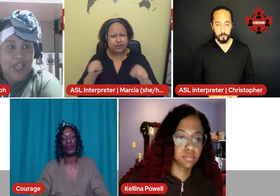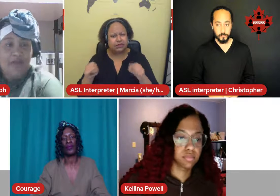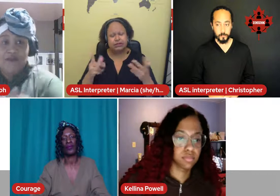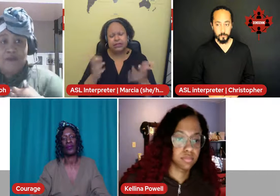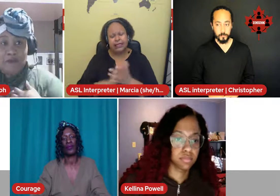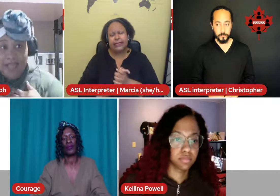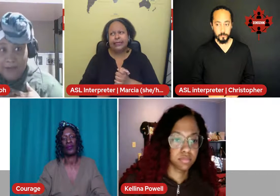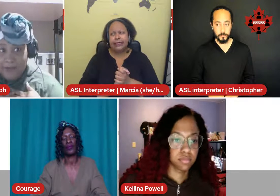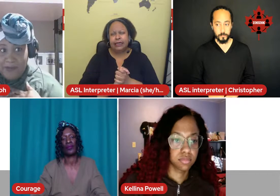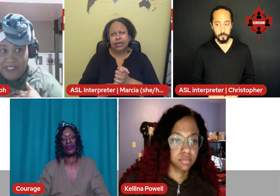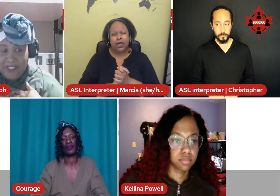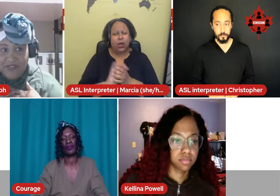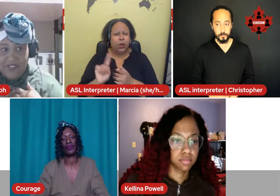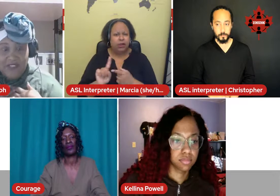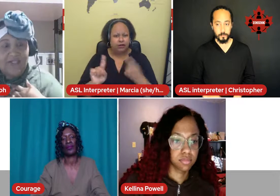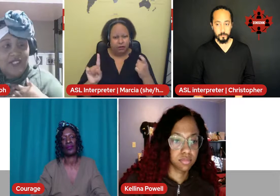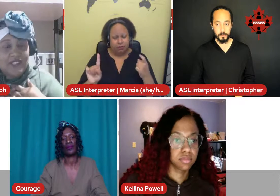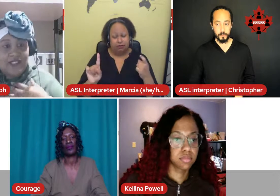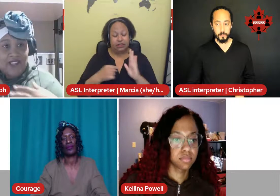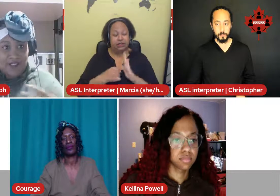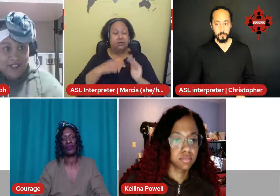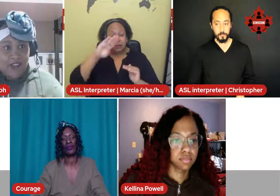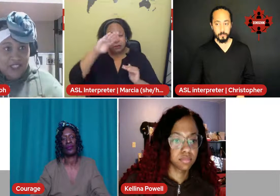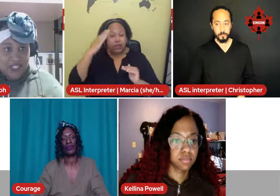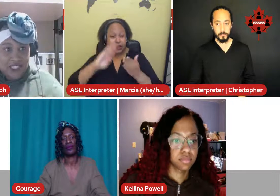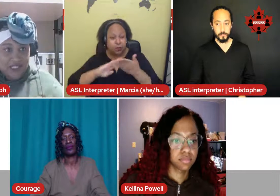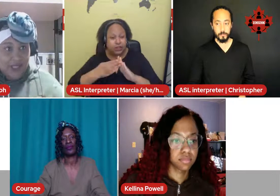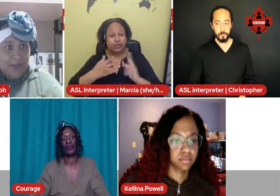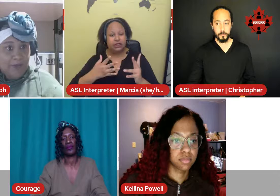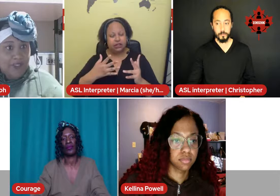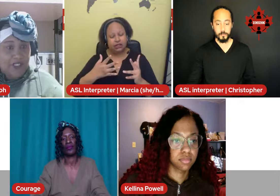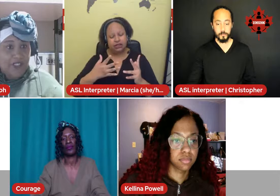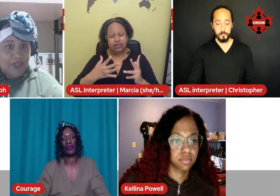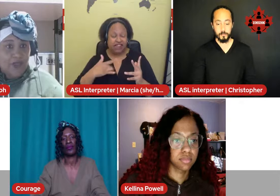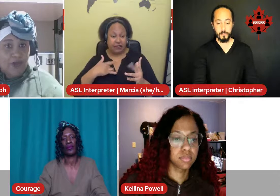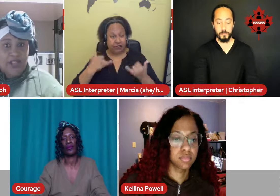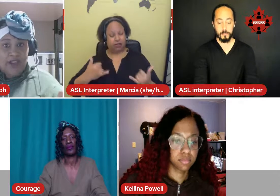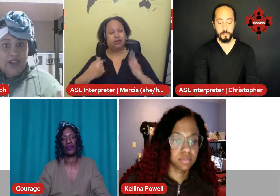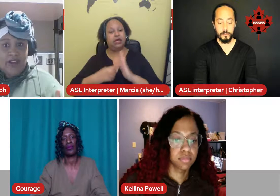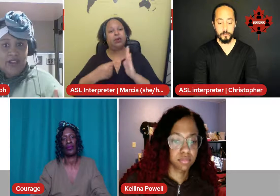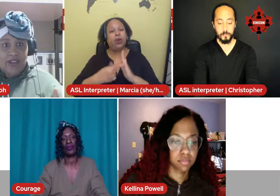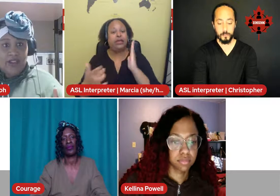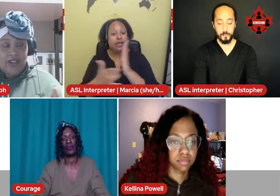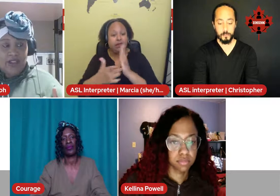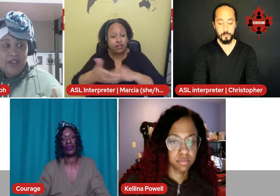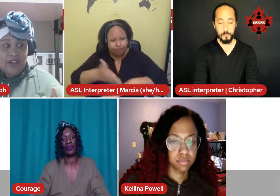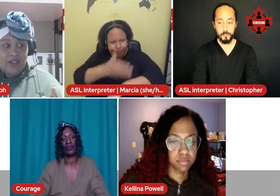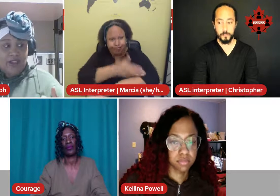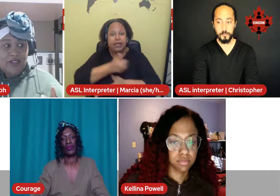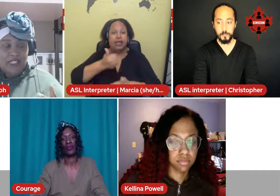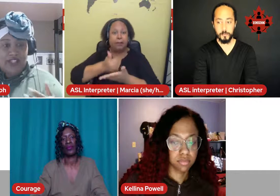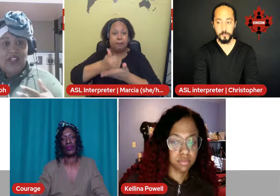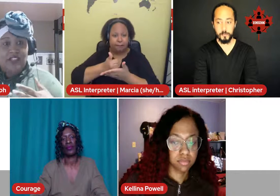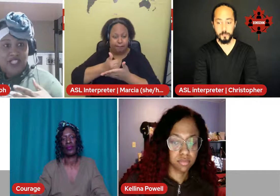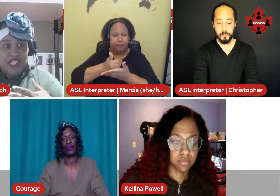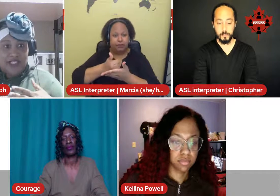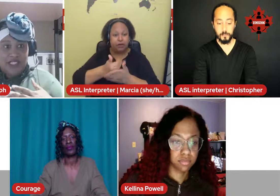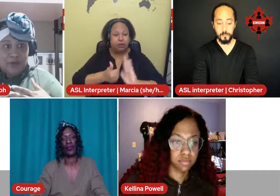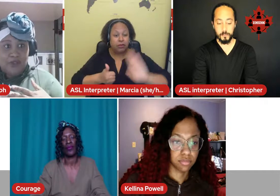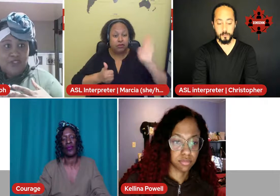My perspective, I think things like technology has helped where technology has exposed